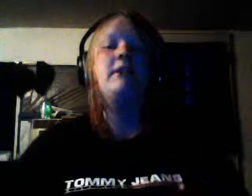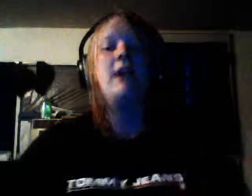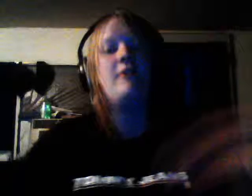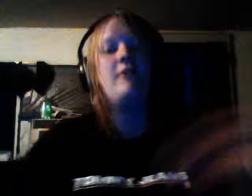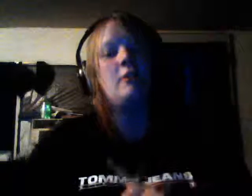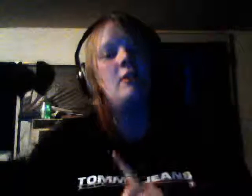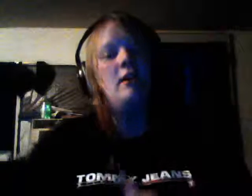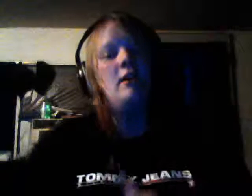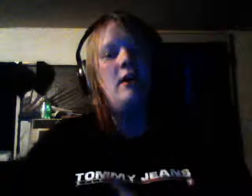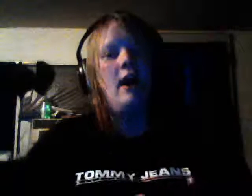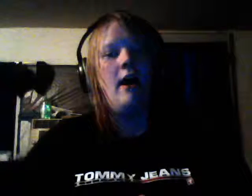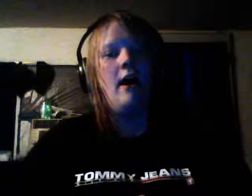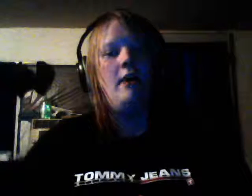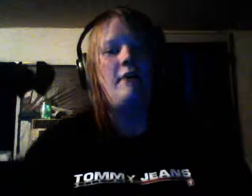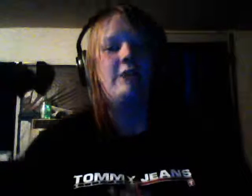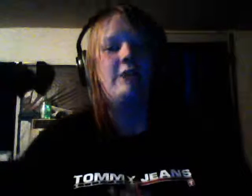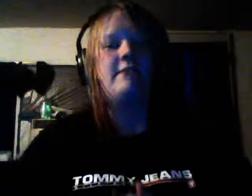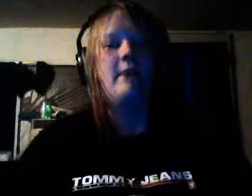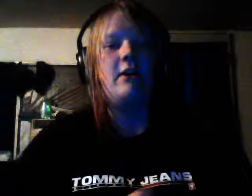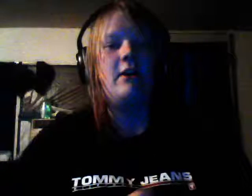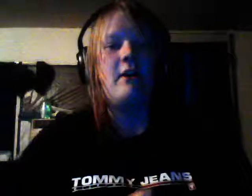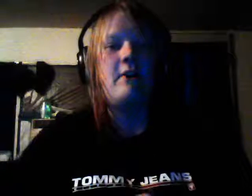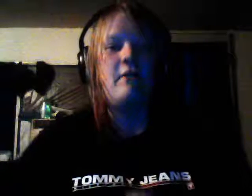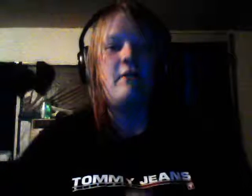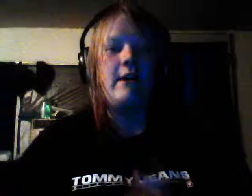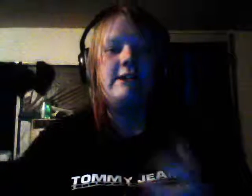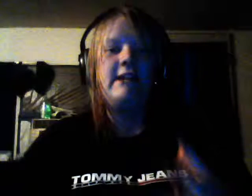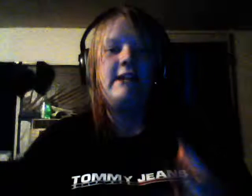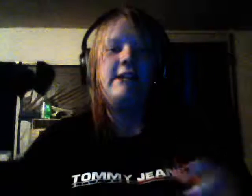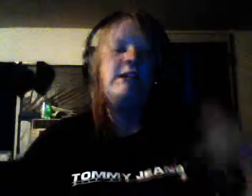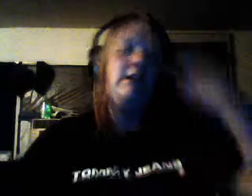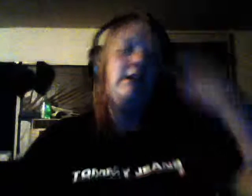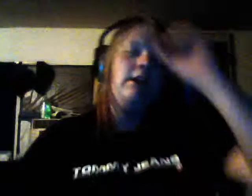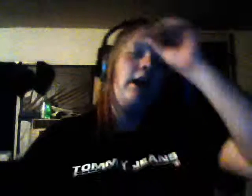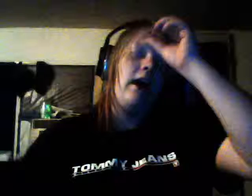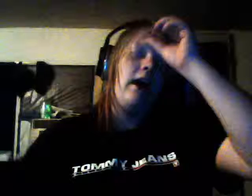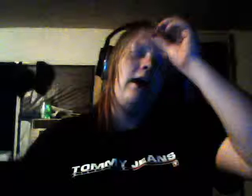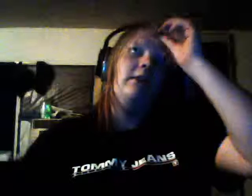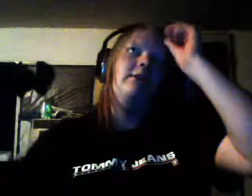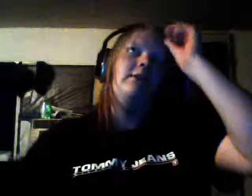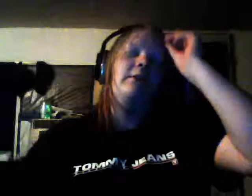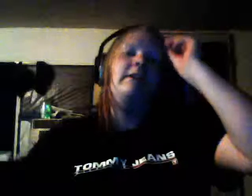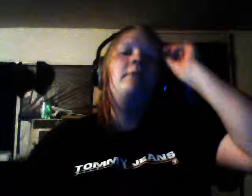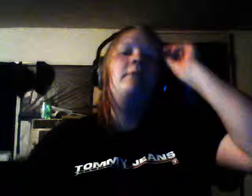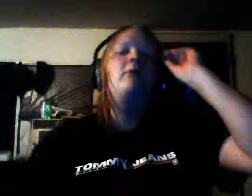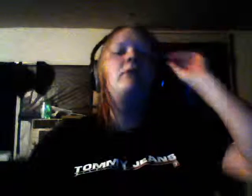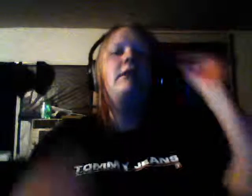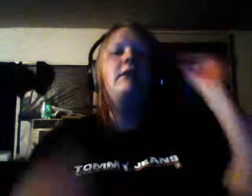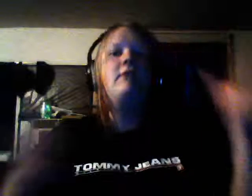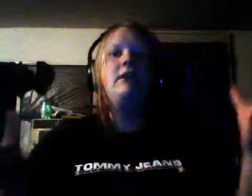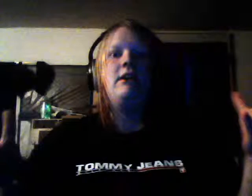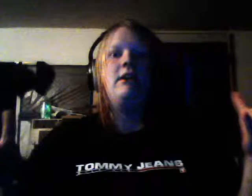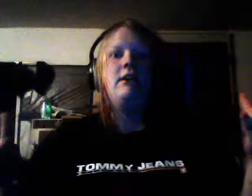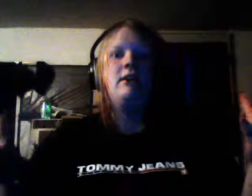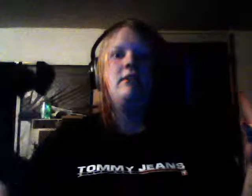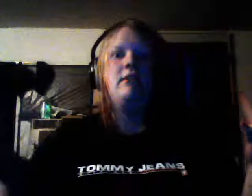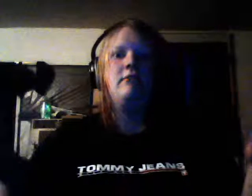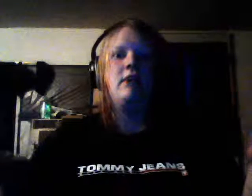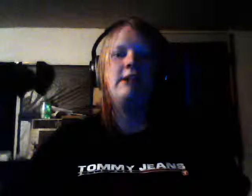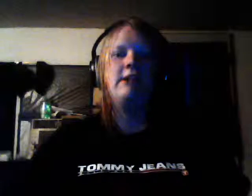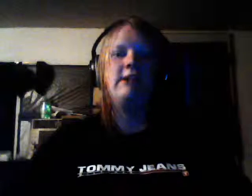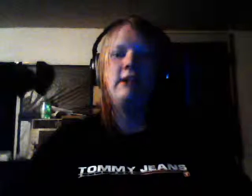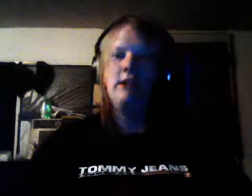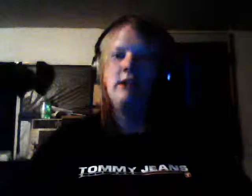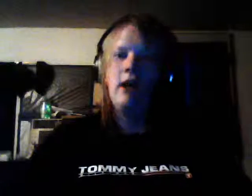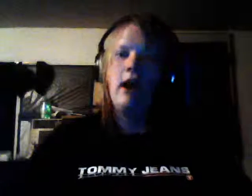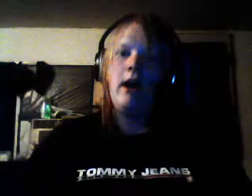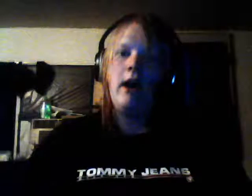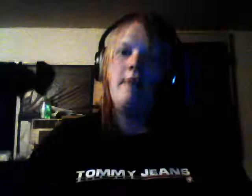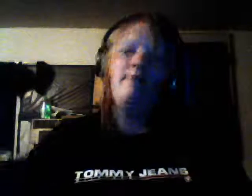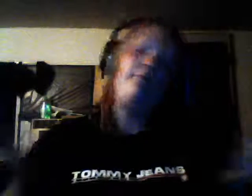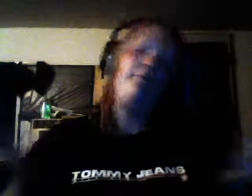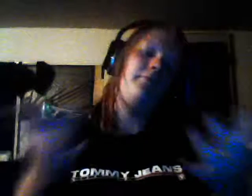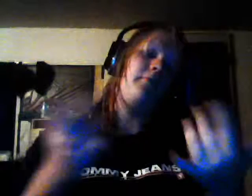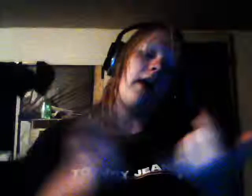other uh friends of mine are coming from out of state uh so it's going to be really really crazy um I